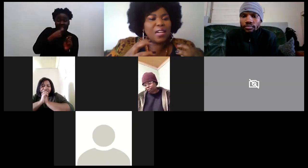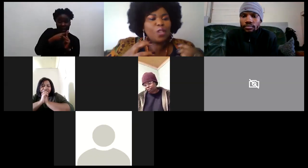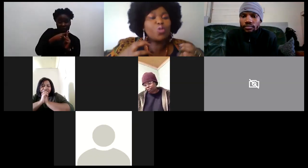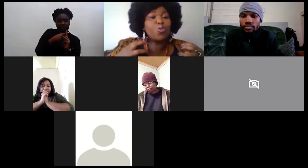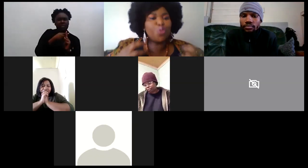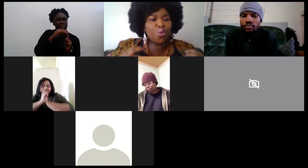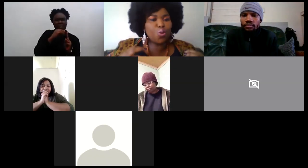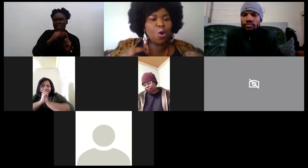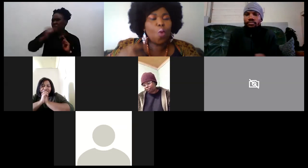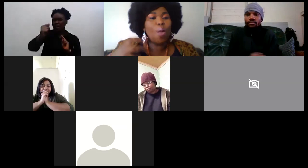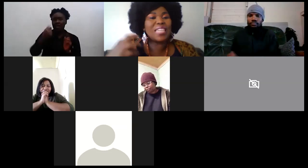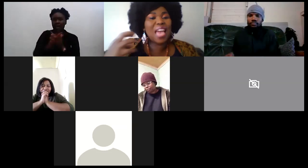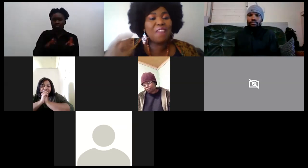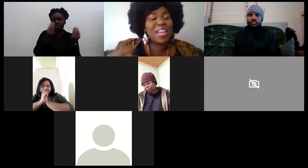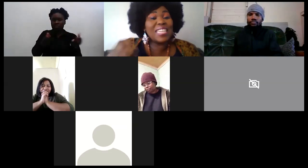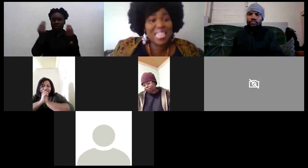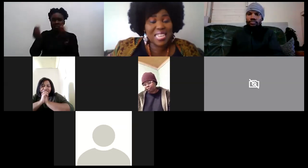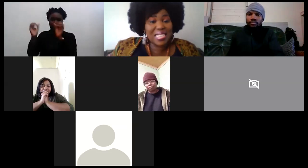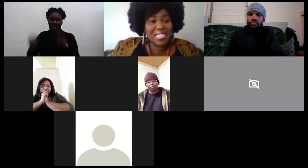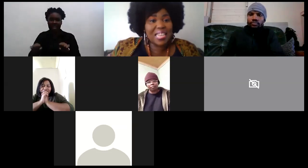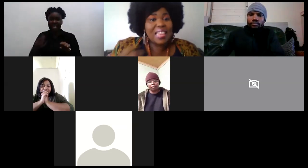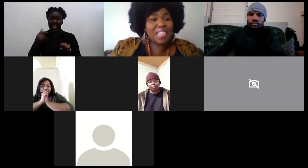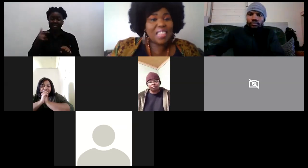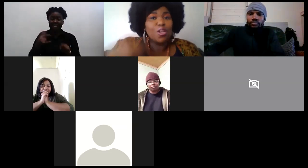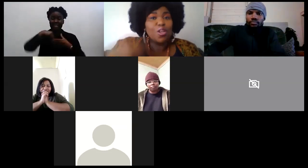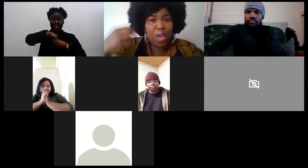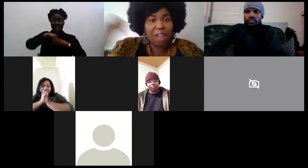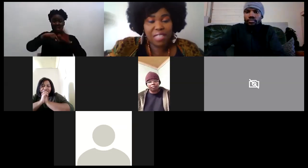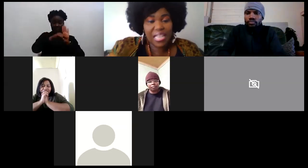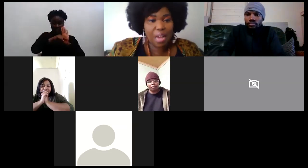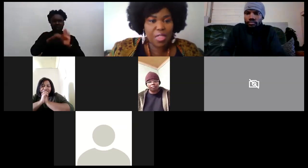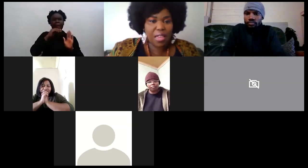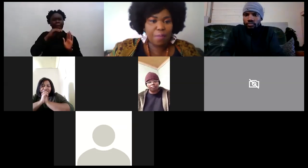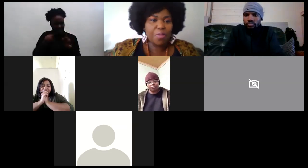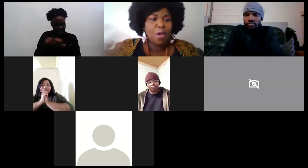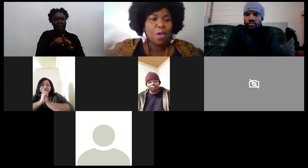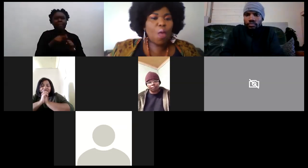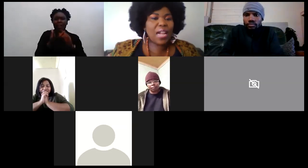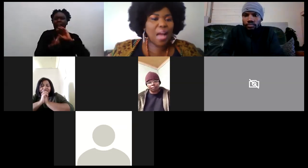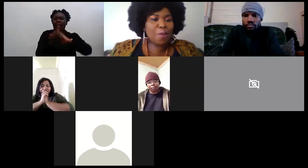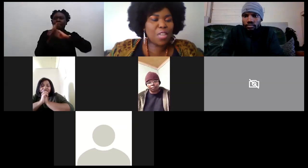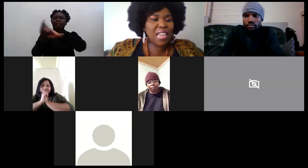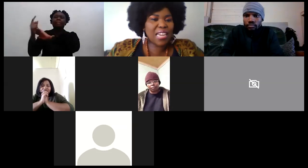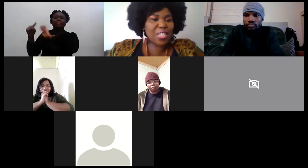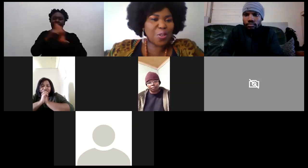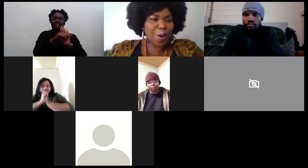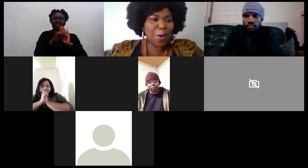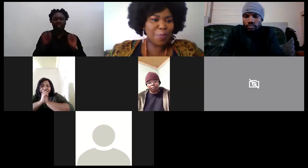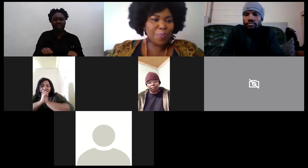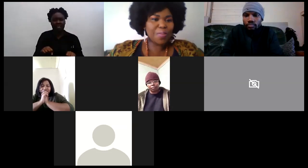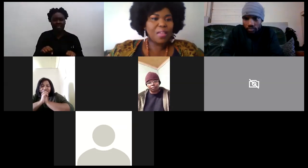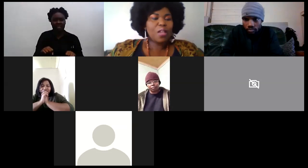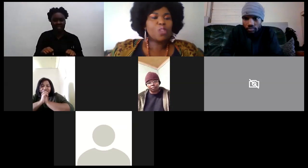back to you whatever it is that you have sent out there welcome cause aristo